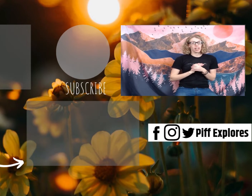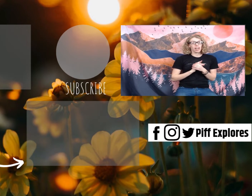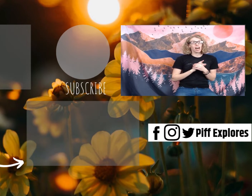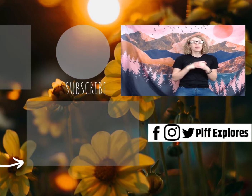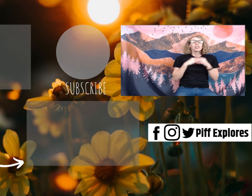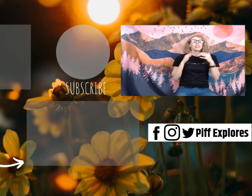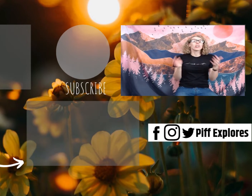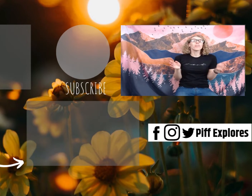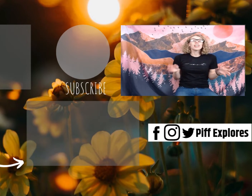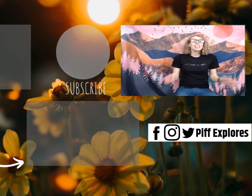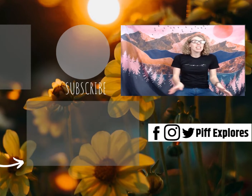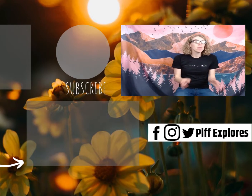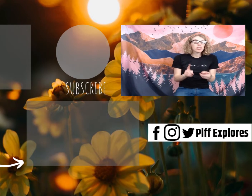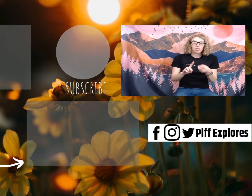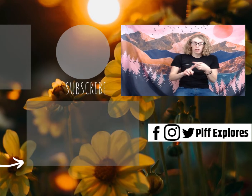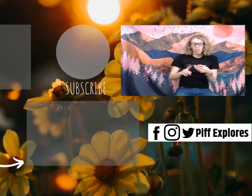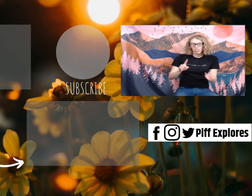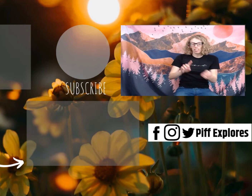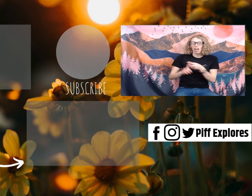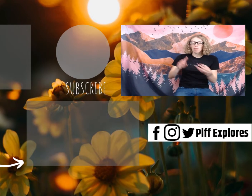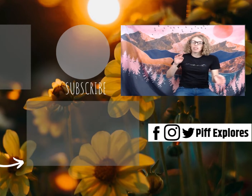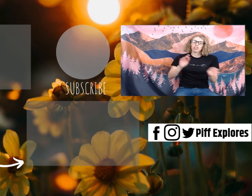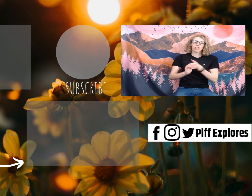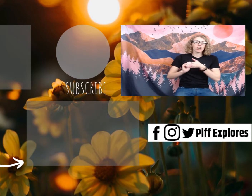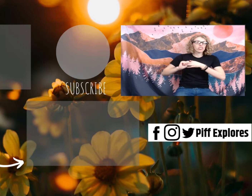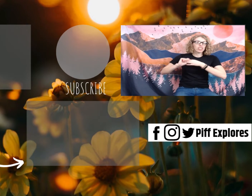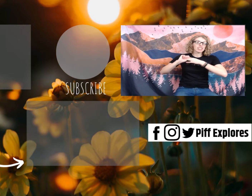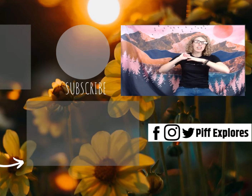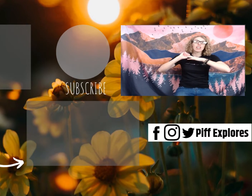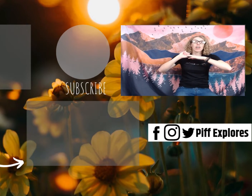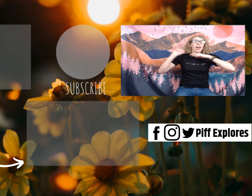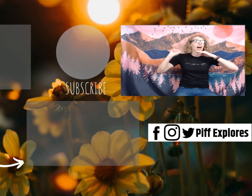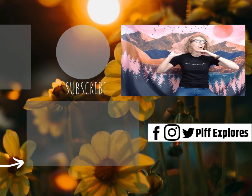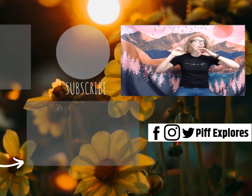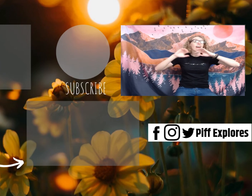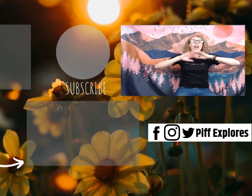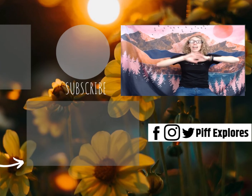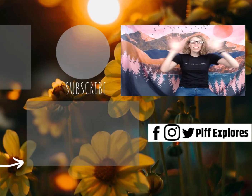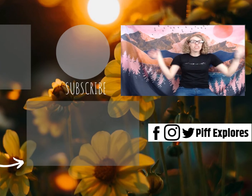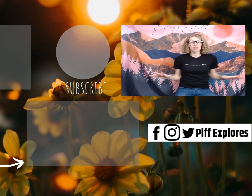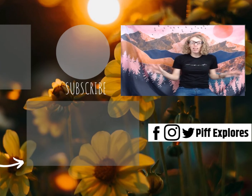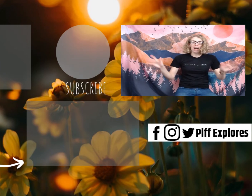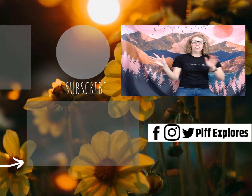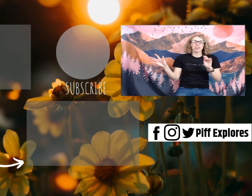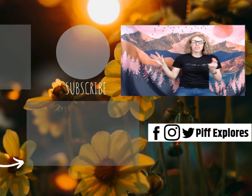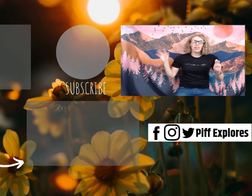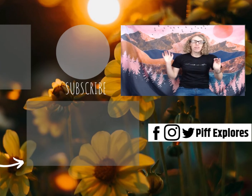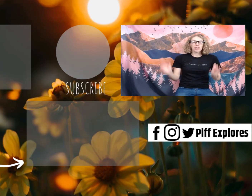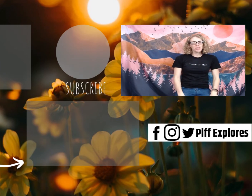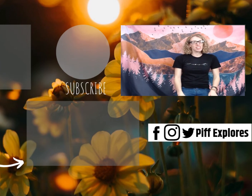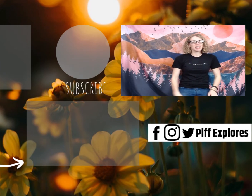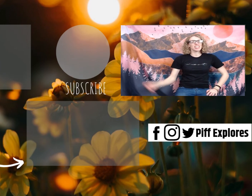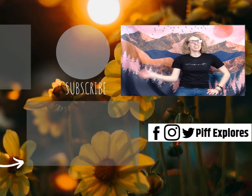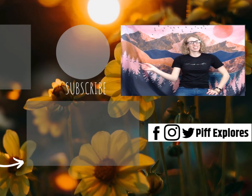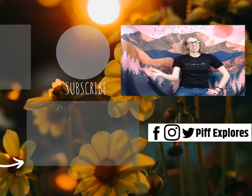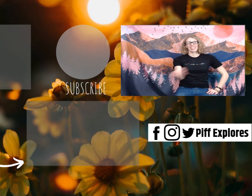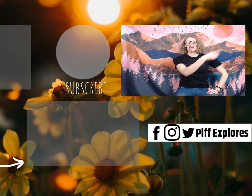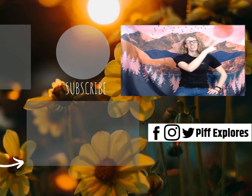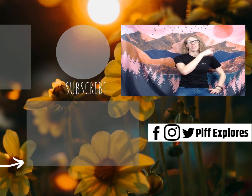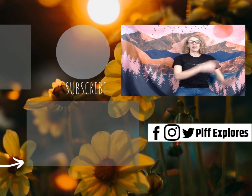.com. Don't forget to send me your questions, comments, suggestions, and suggestions any of the platforms and we will see you next week.